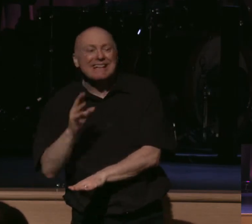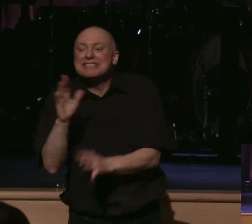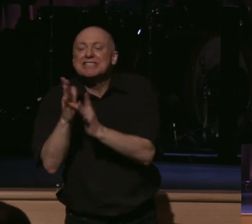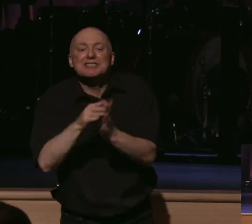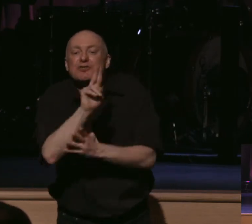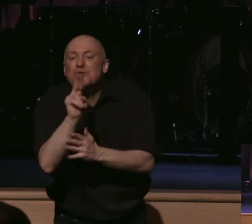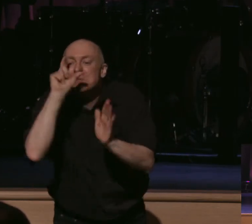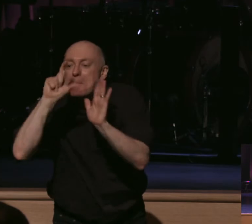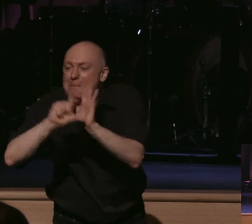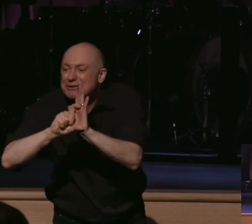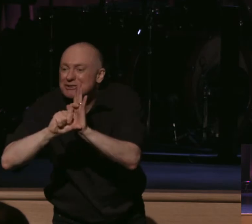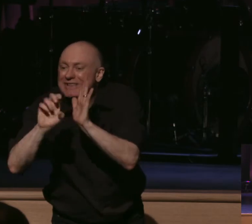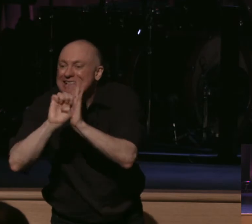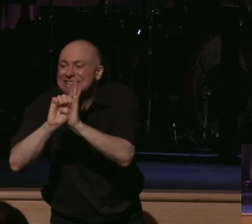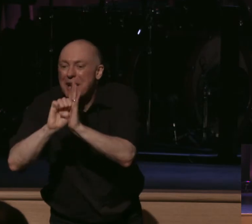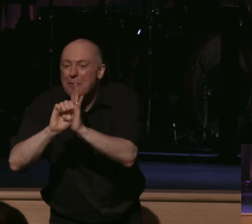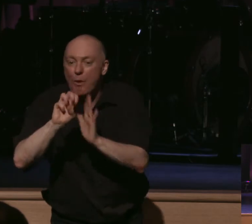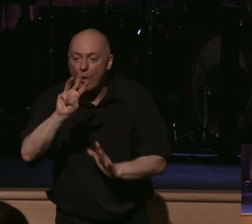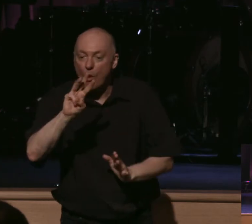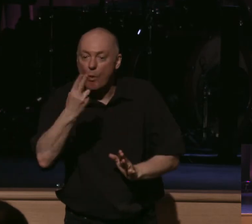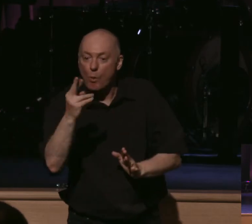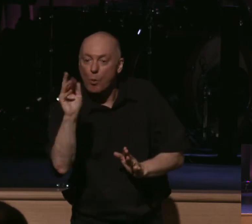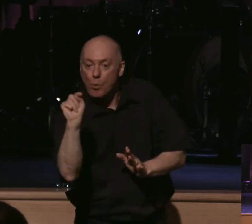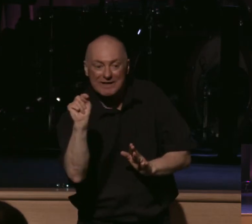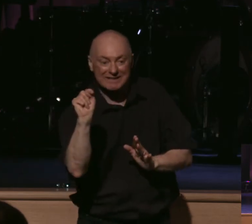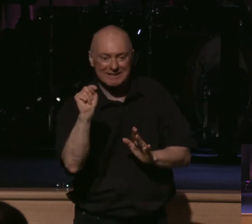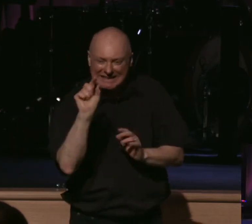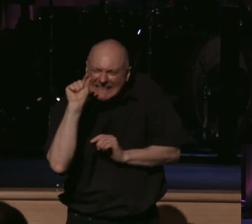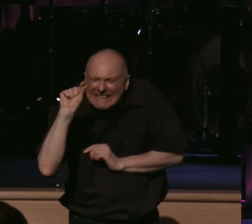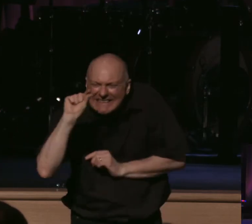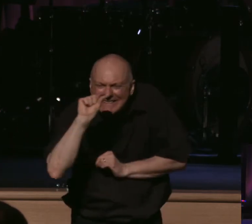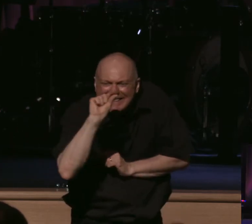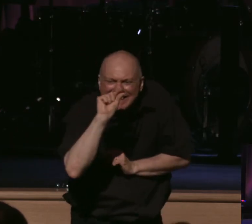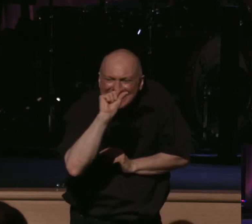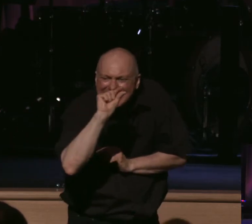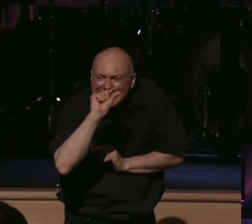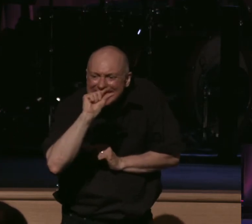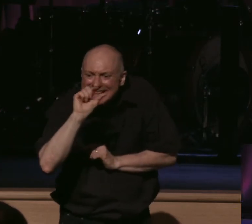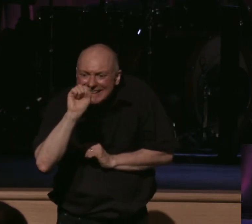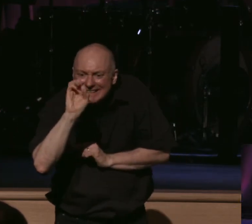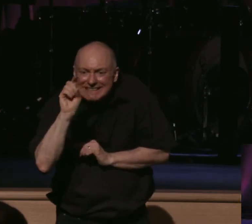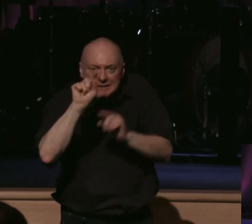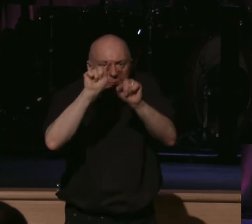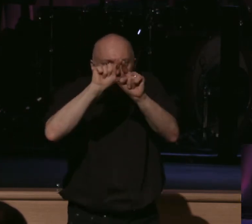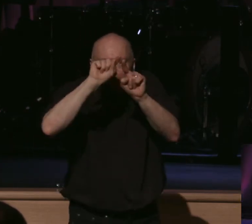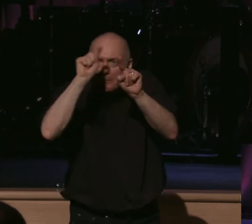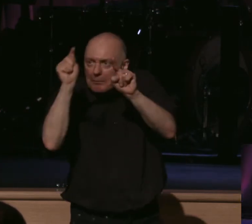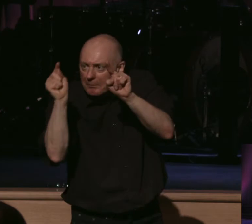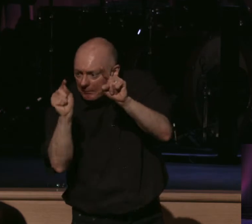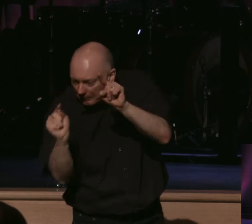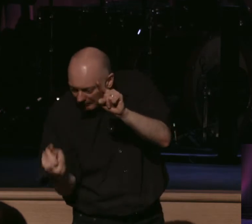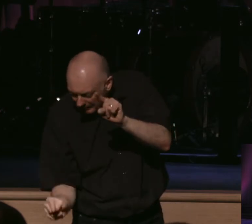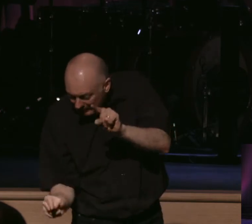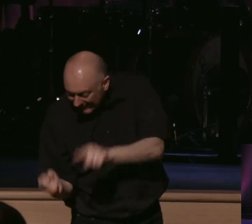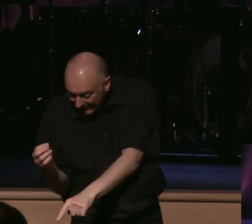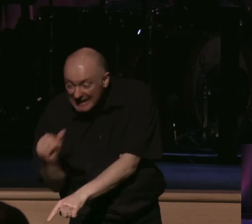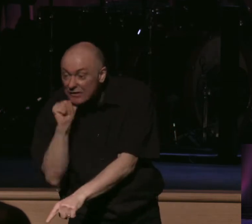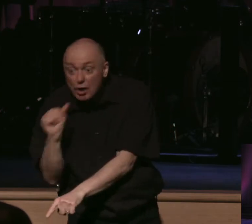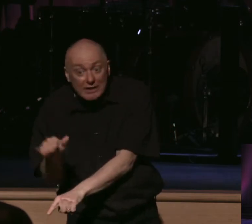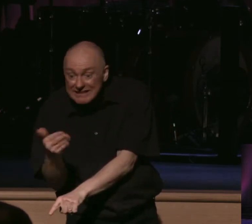metaphor, the example of a kernel of wheat. A kernel of wheat is a tiny little thing. If it falls to the ground and doesn't die, so